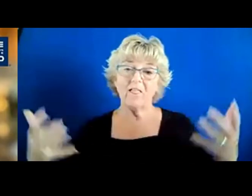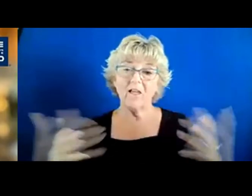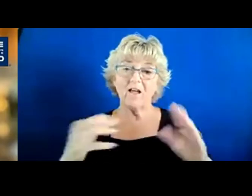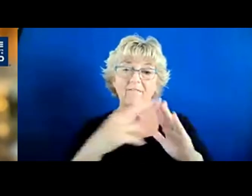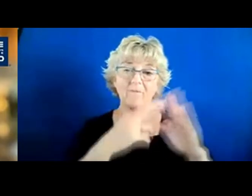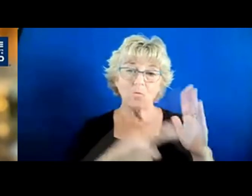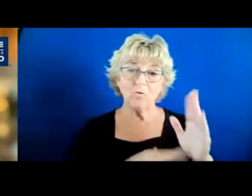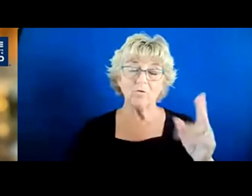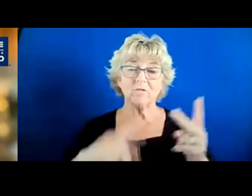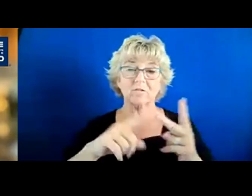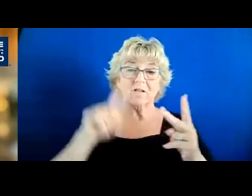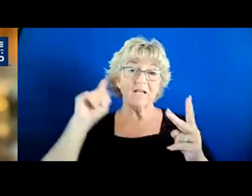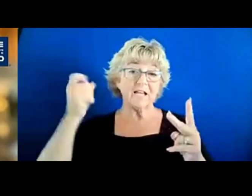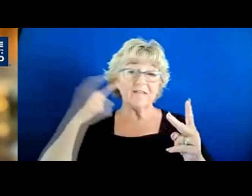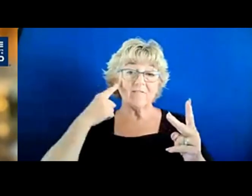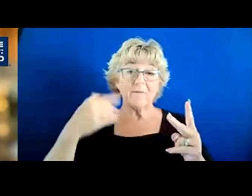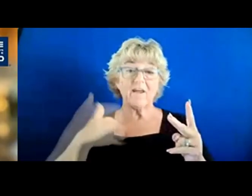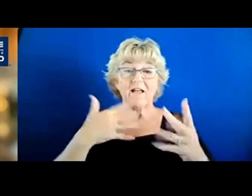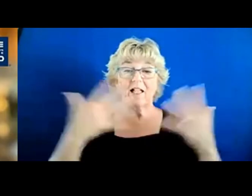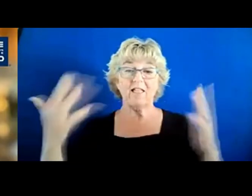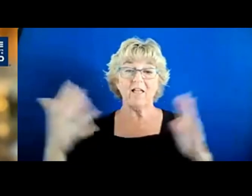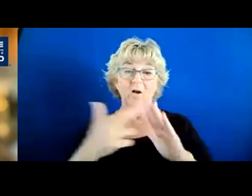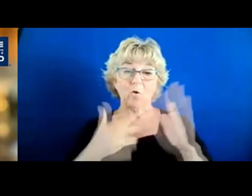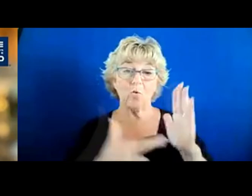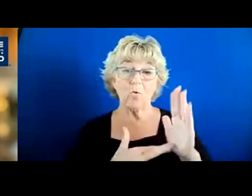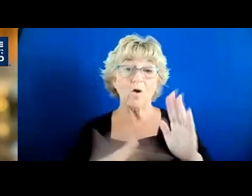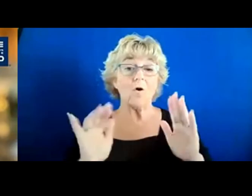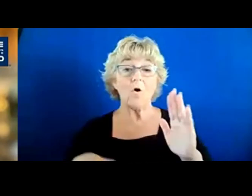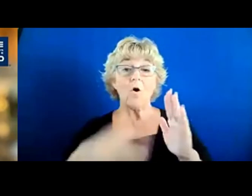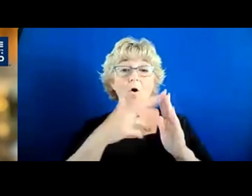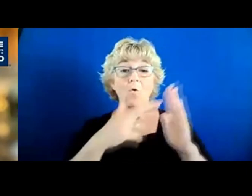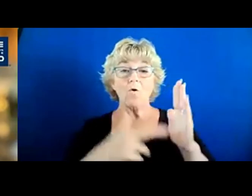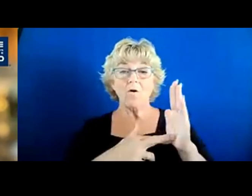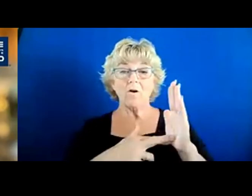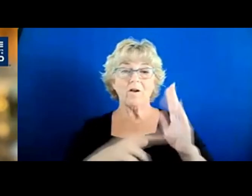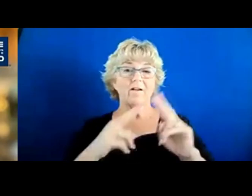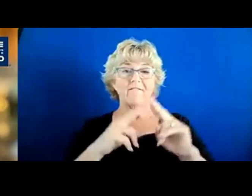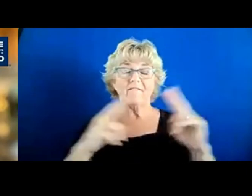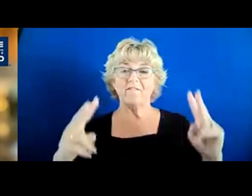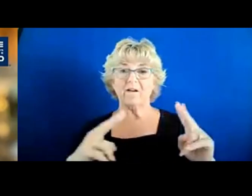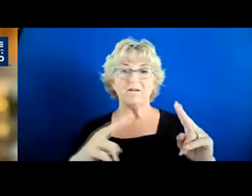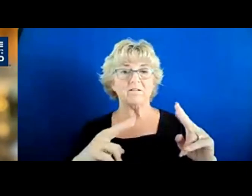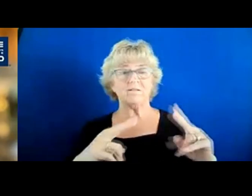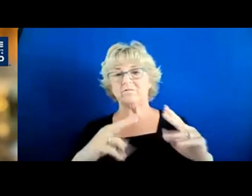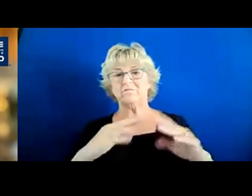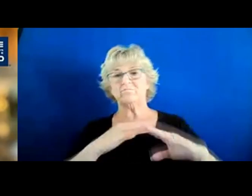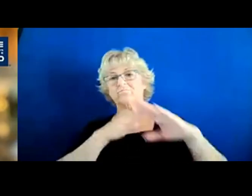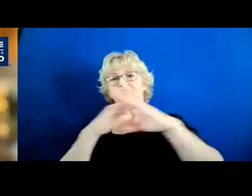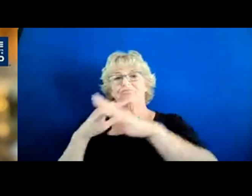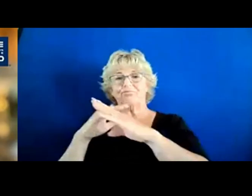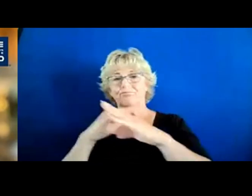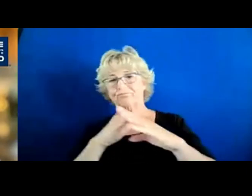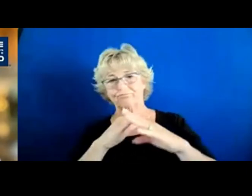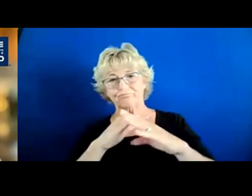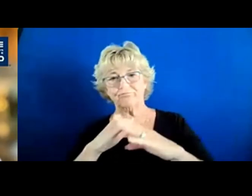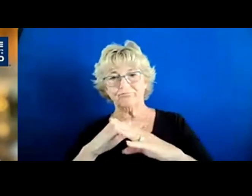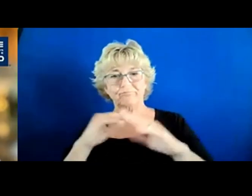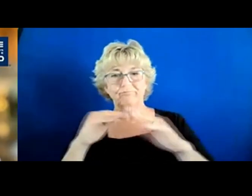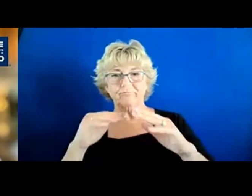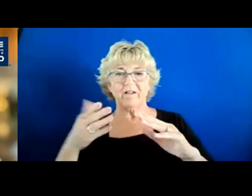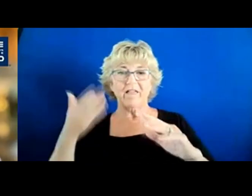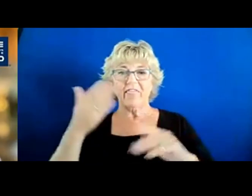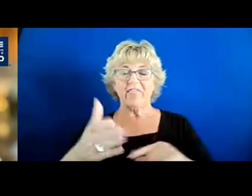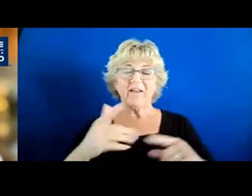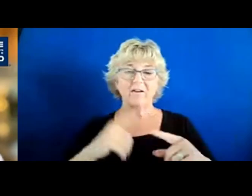a lot of rules. And I actually have also learned that rules are very inhibiting. They can exist to